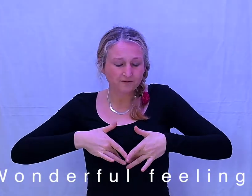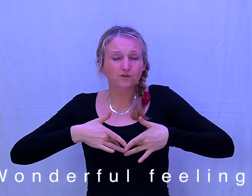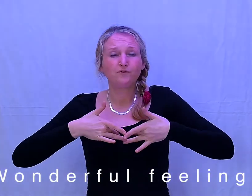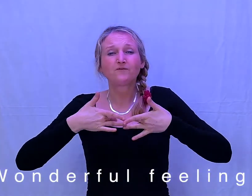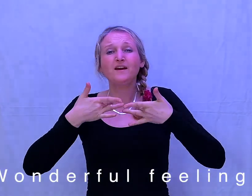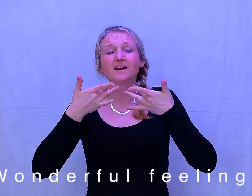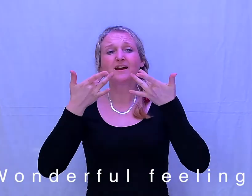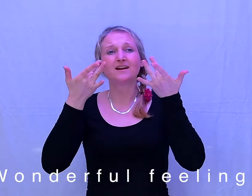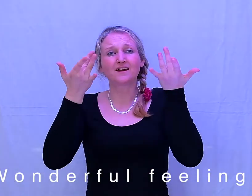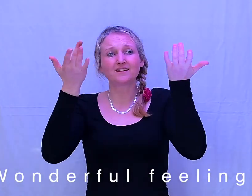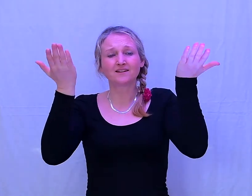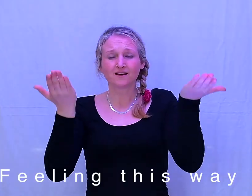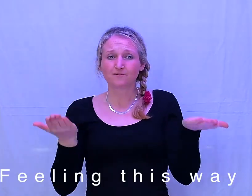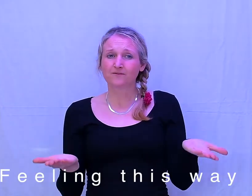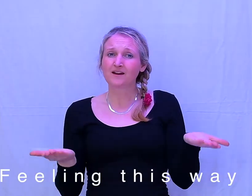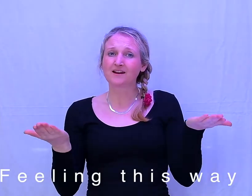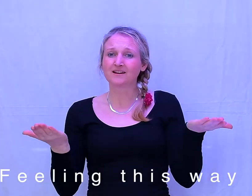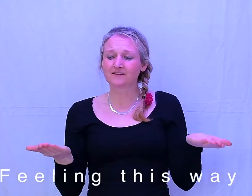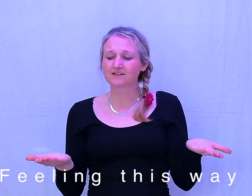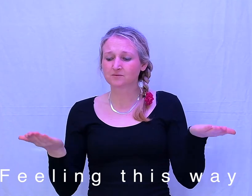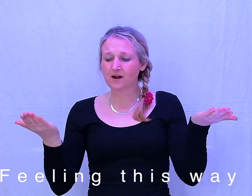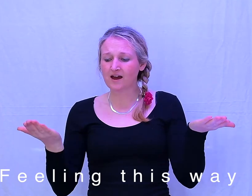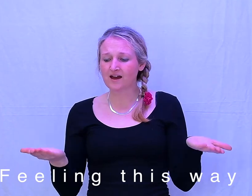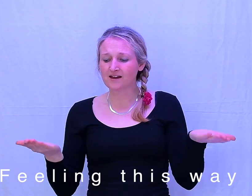feeling, feeling this way